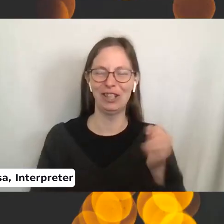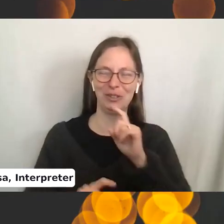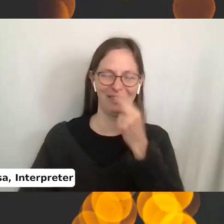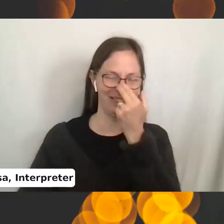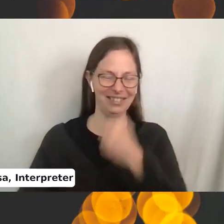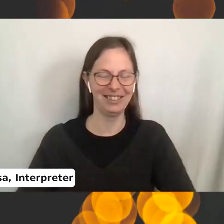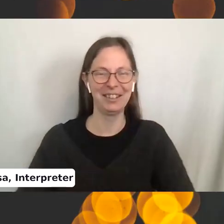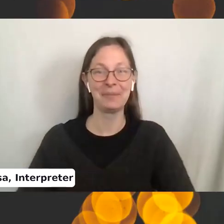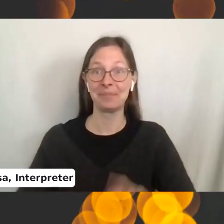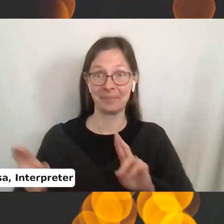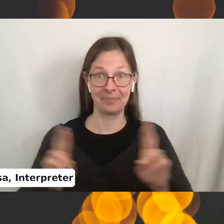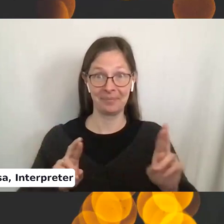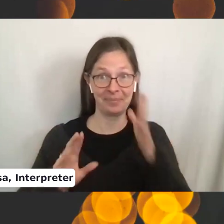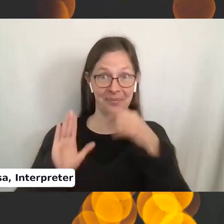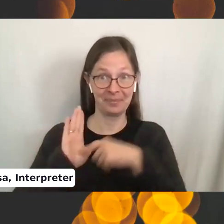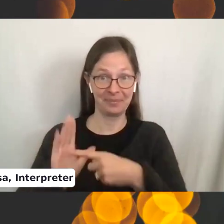Are you ready?